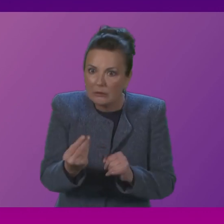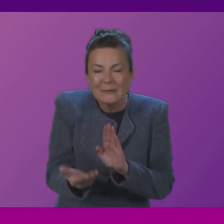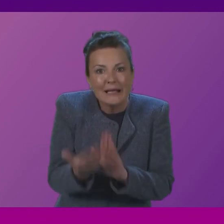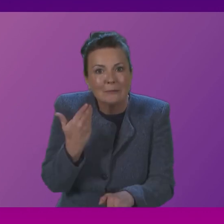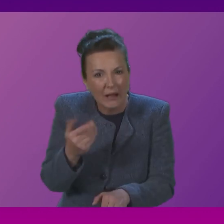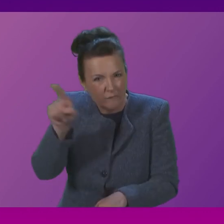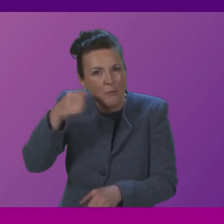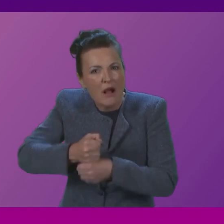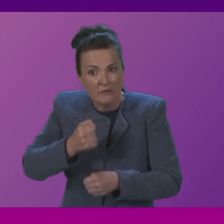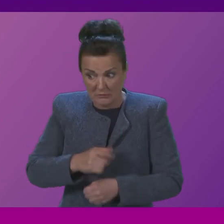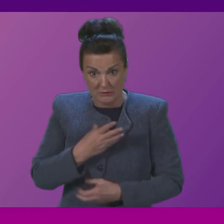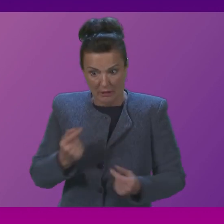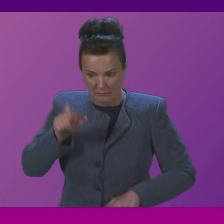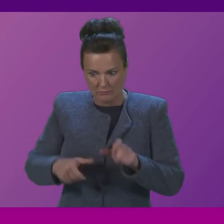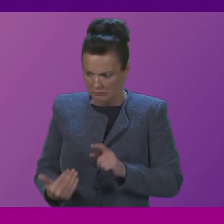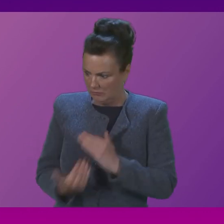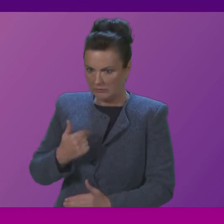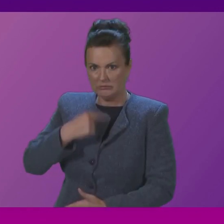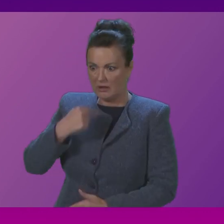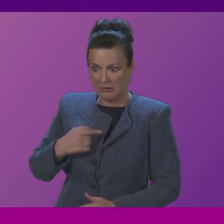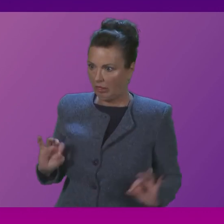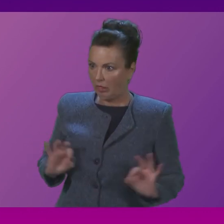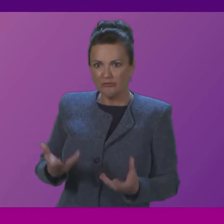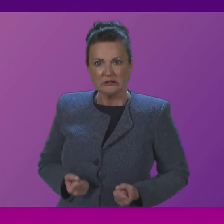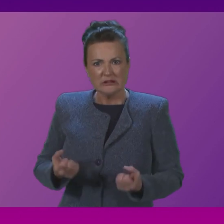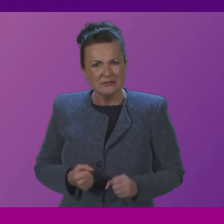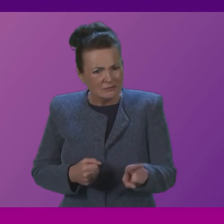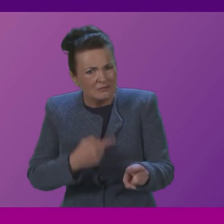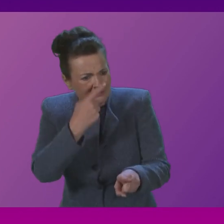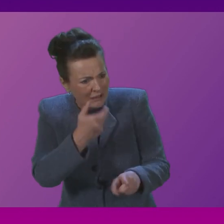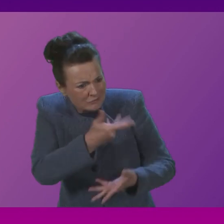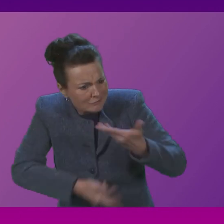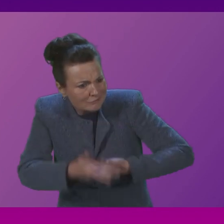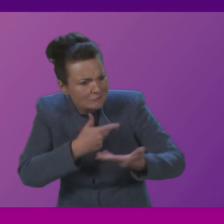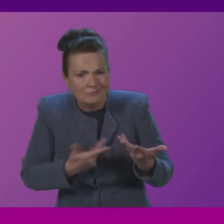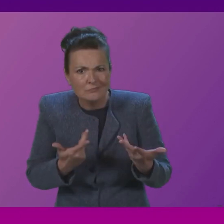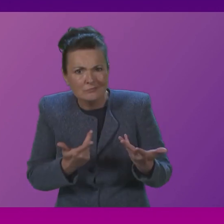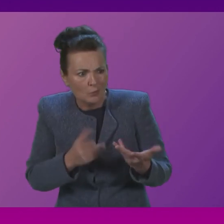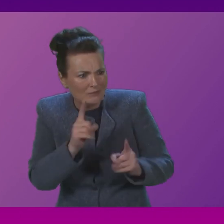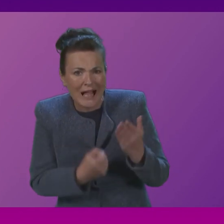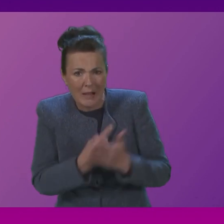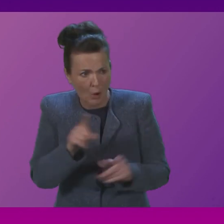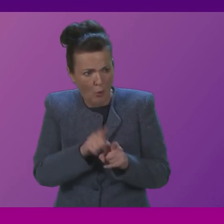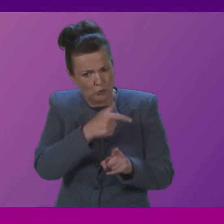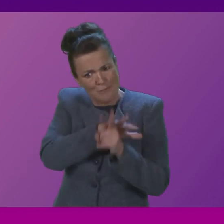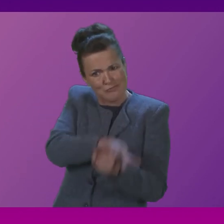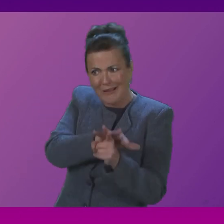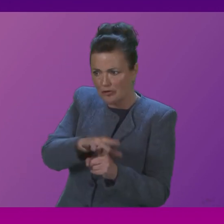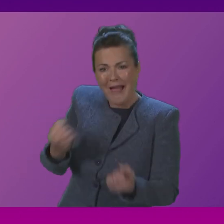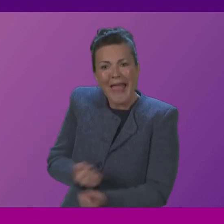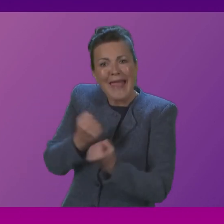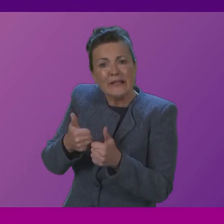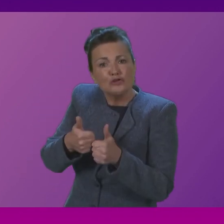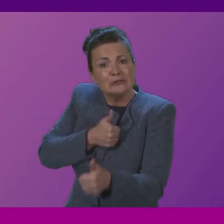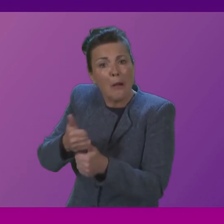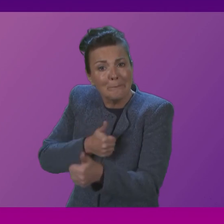vouchers. Can the Scottish Government shed any light on this and put any pressure on the energy companies to make sure to sort this out, because they seem to